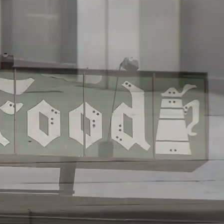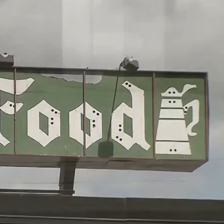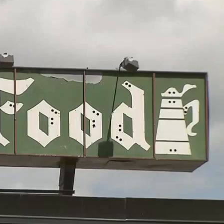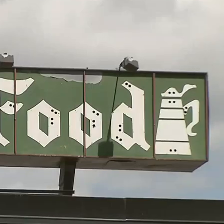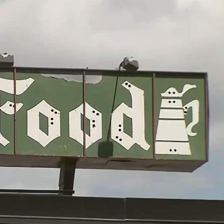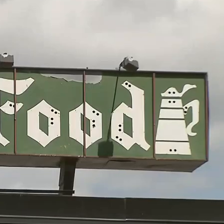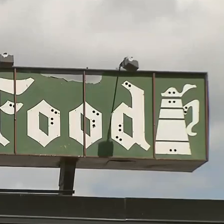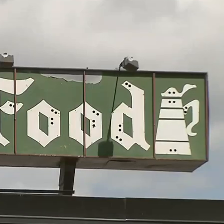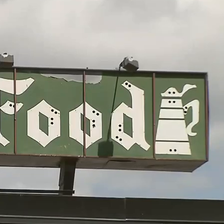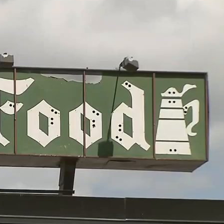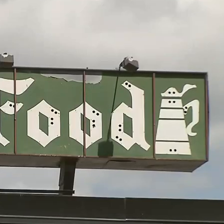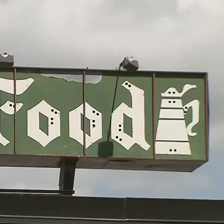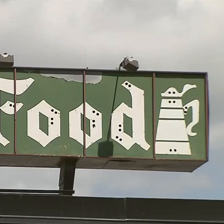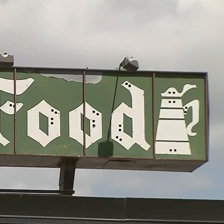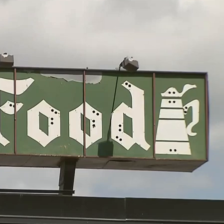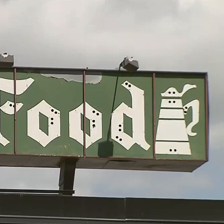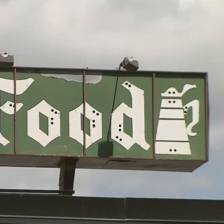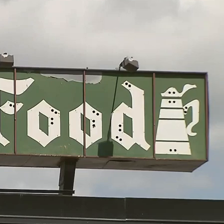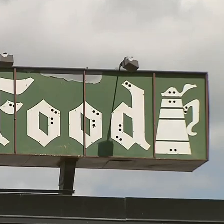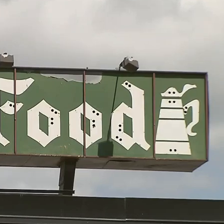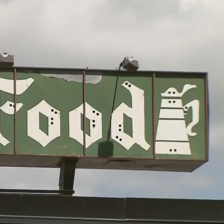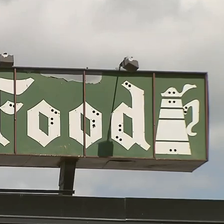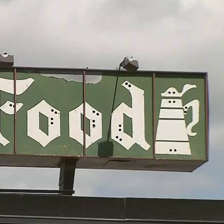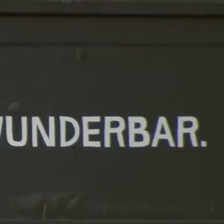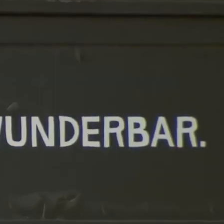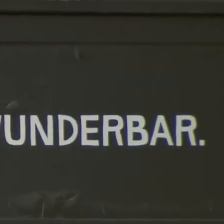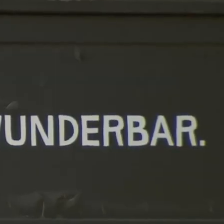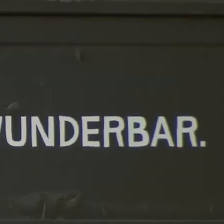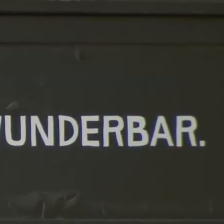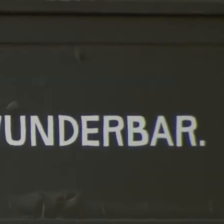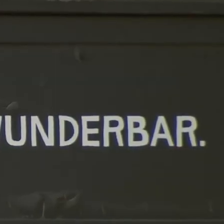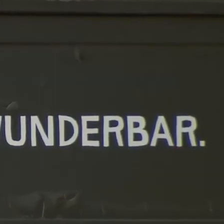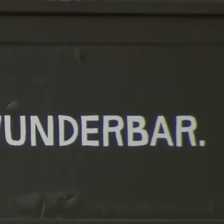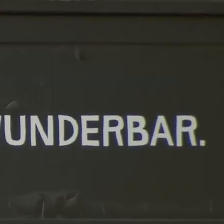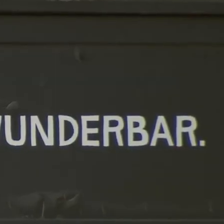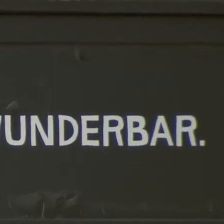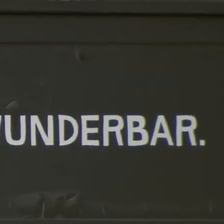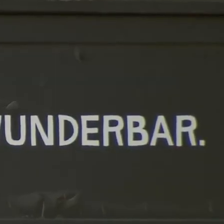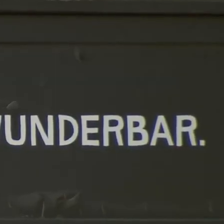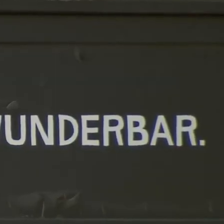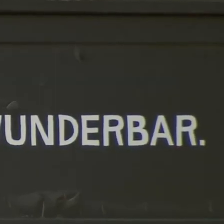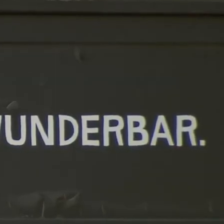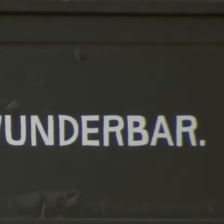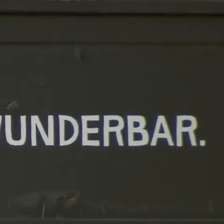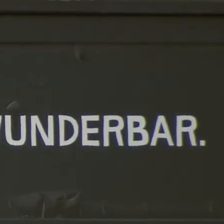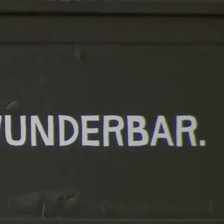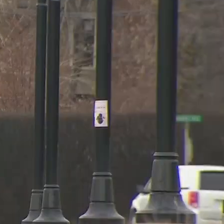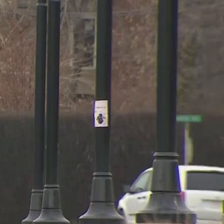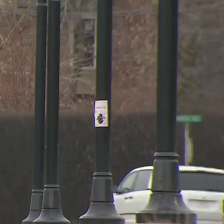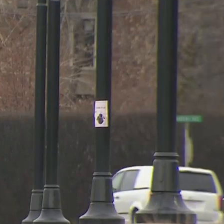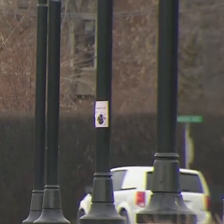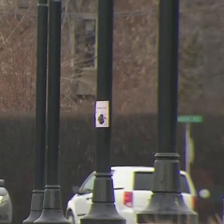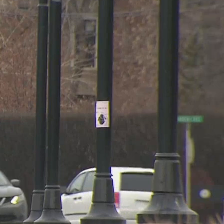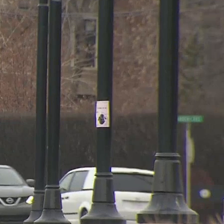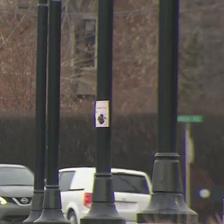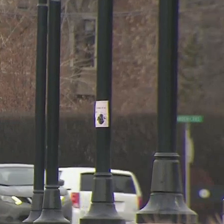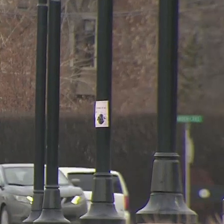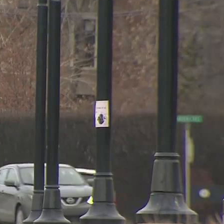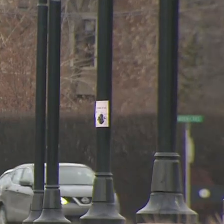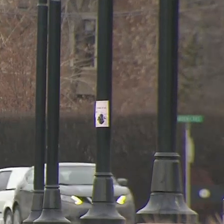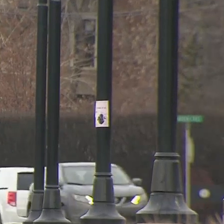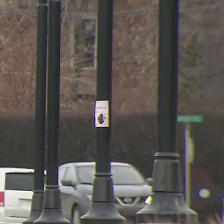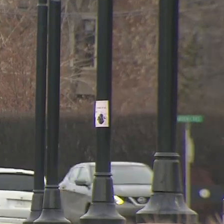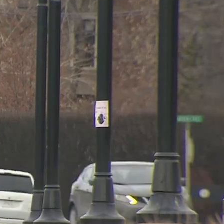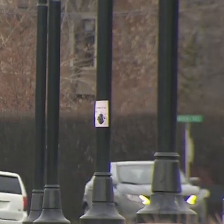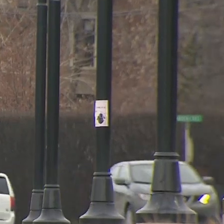restaurant instead. Kenny noting less than 1% of cases are spread in those businesses. After the announcement Thursday that